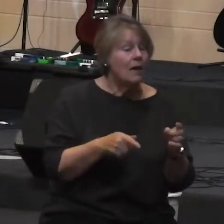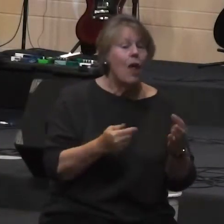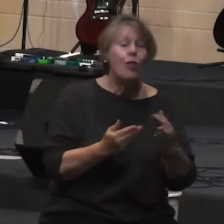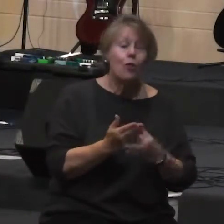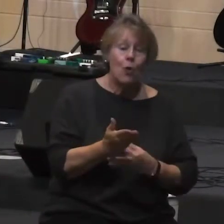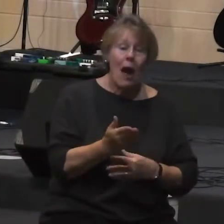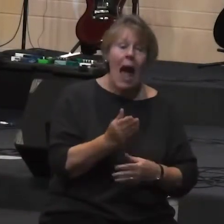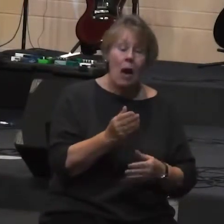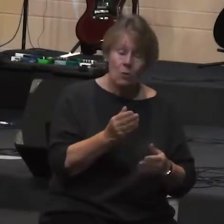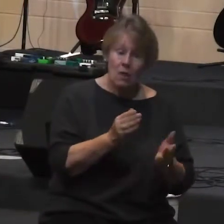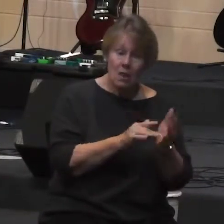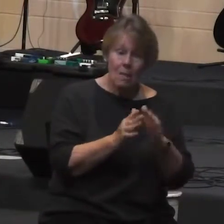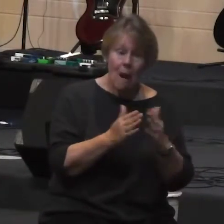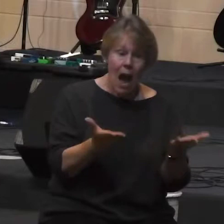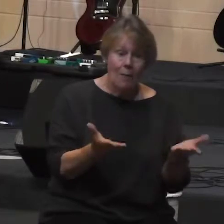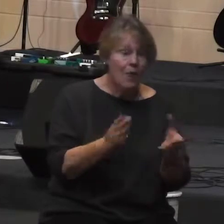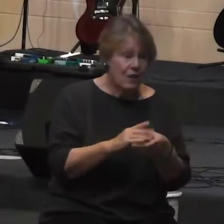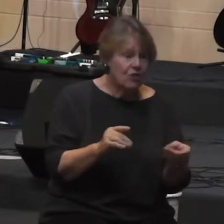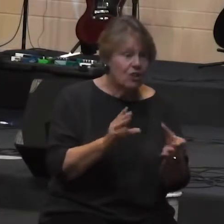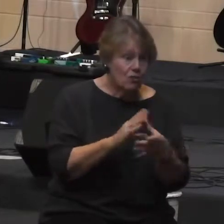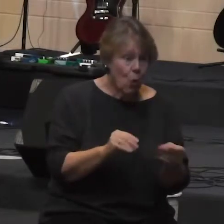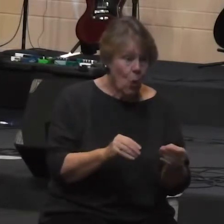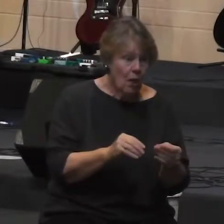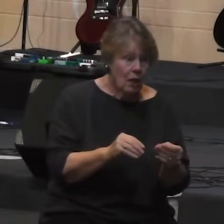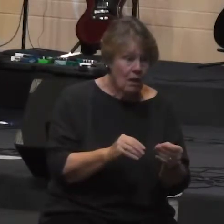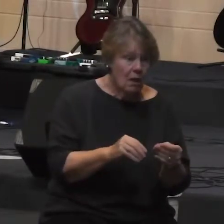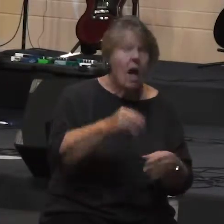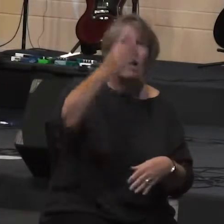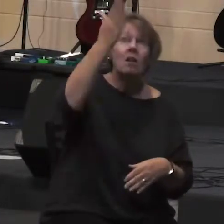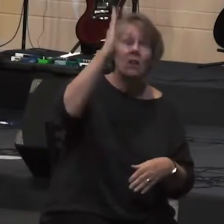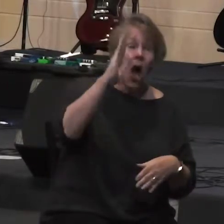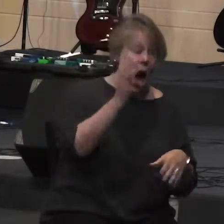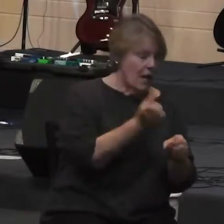told and the story goes like this God created all things